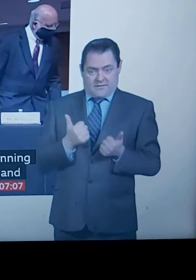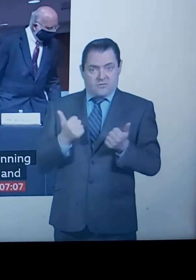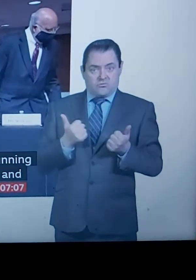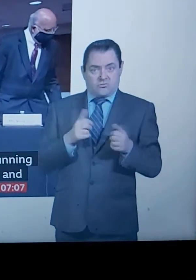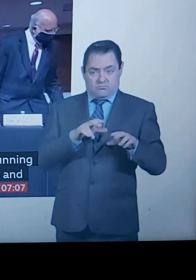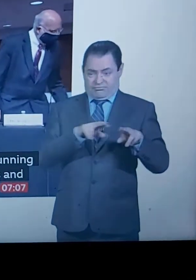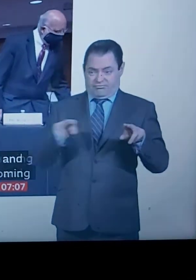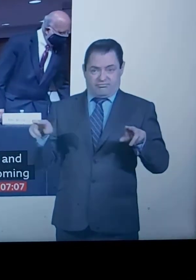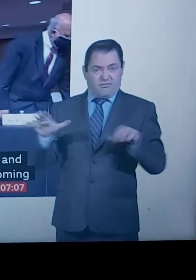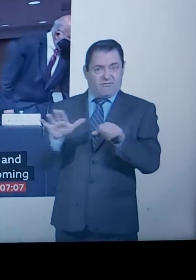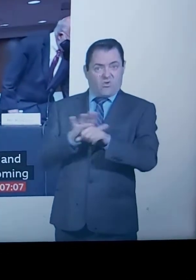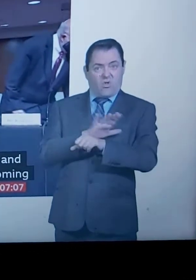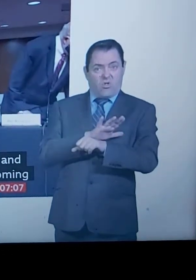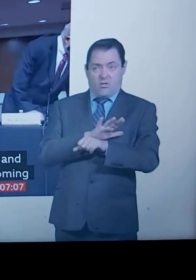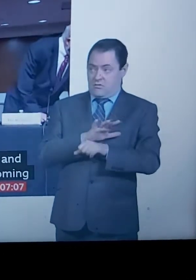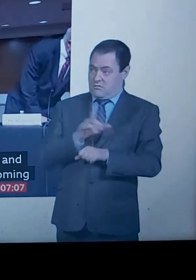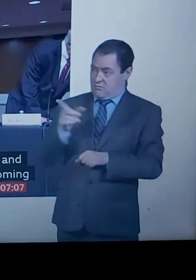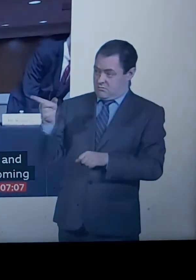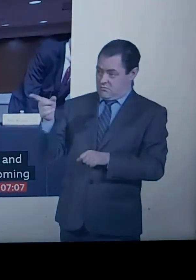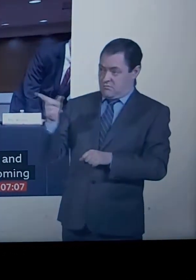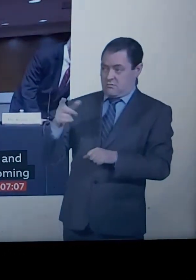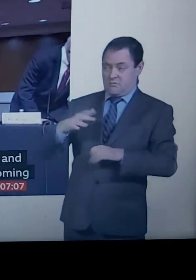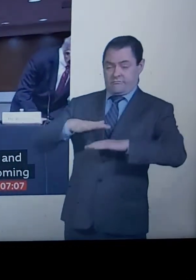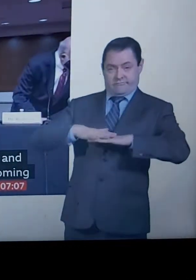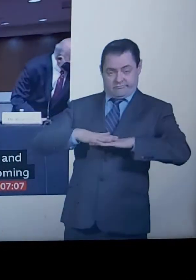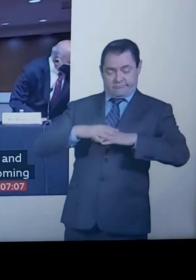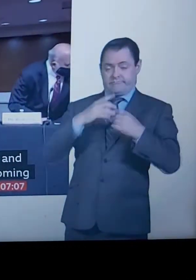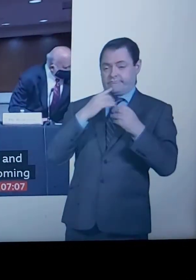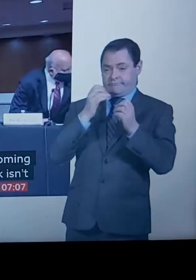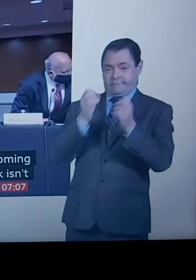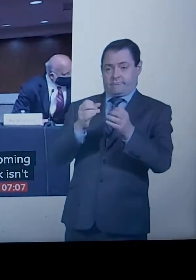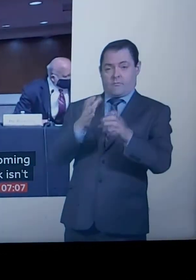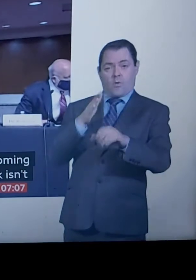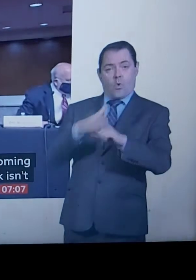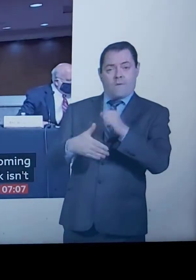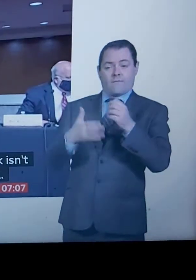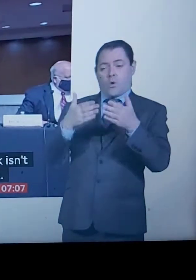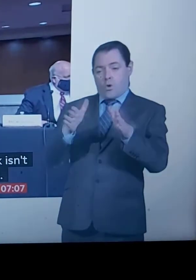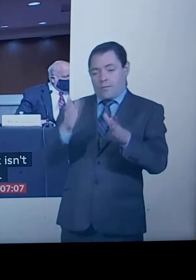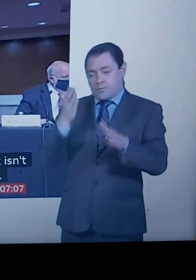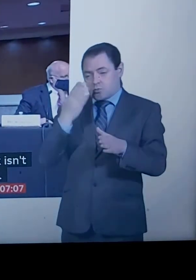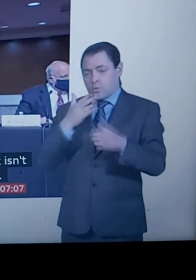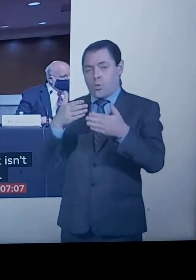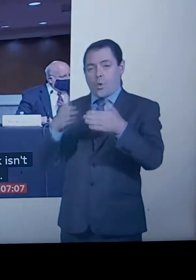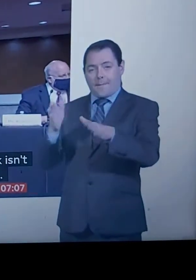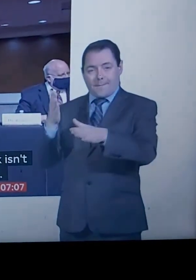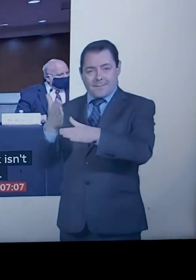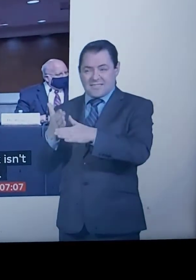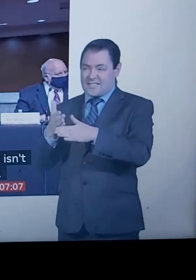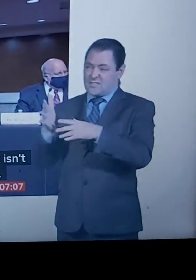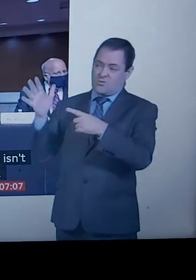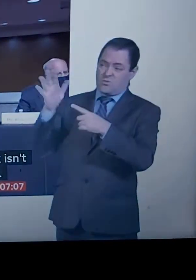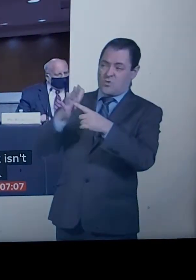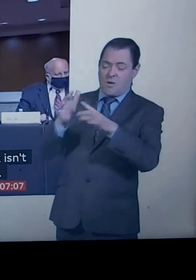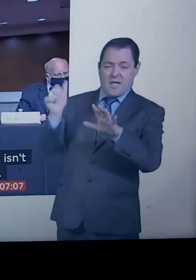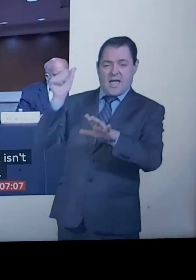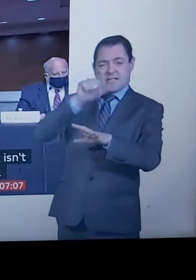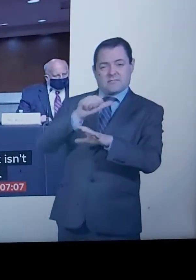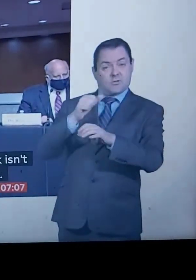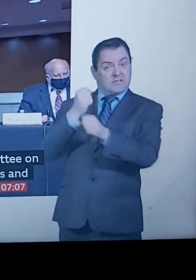Testifying to a Senate committee on the effort to reopen schools and businesses, The U.S. government's leading expert on the virus, Dr. Anthony